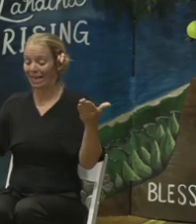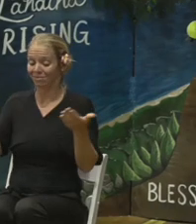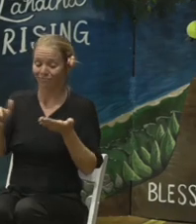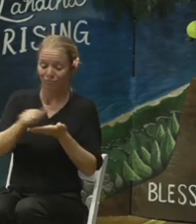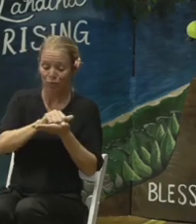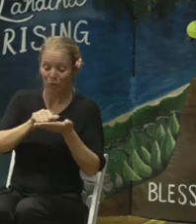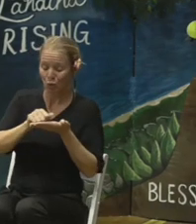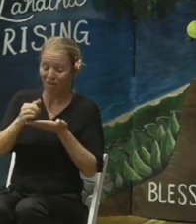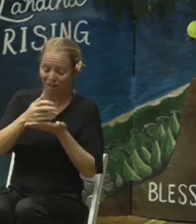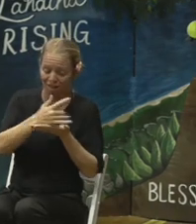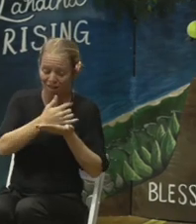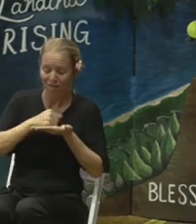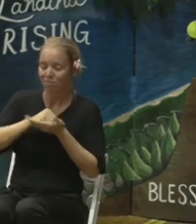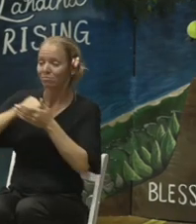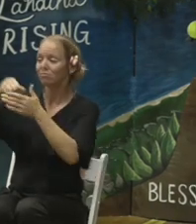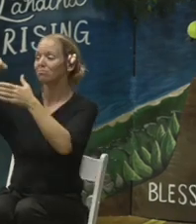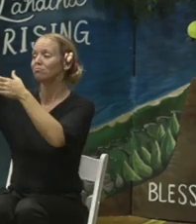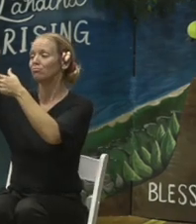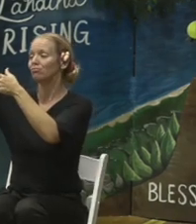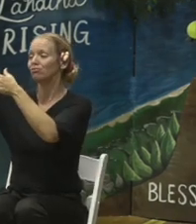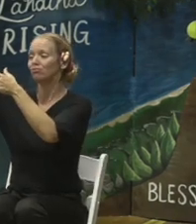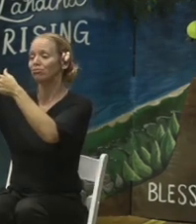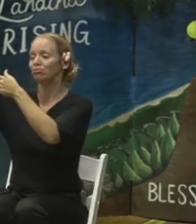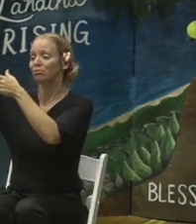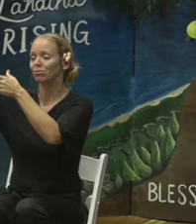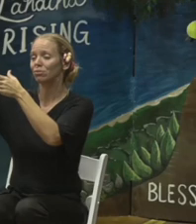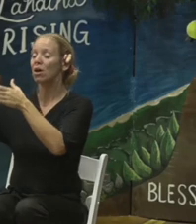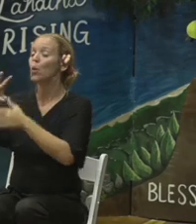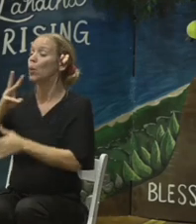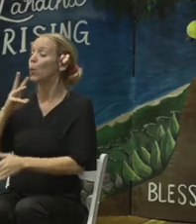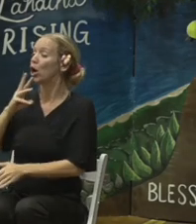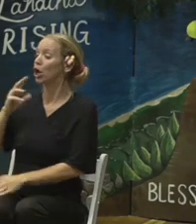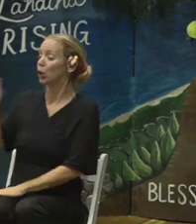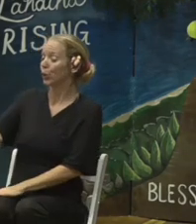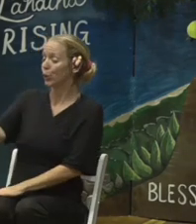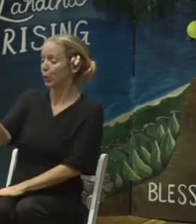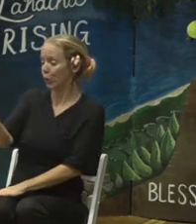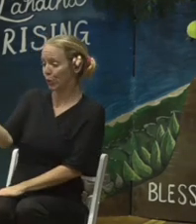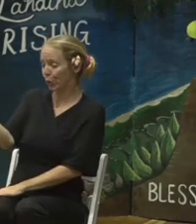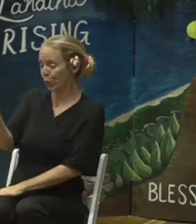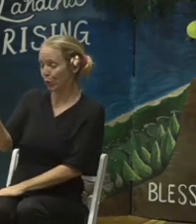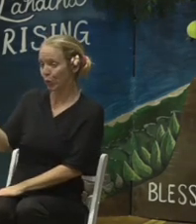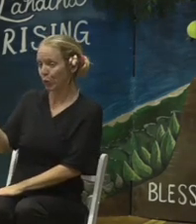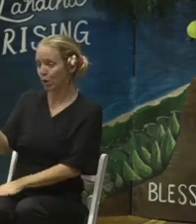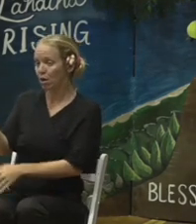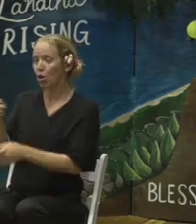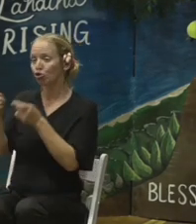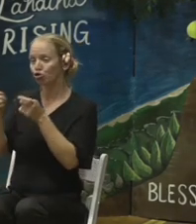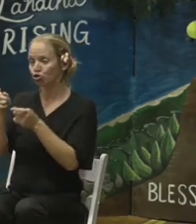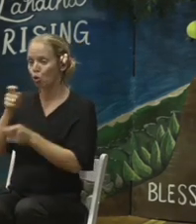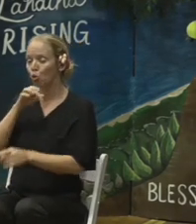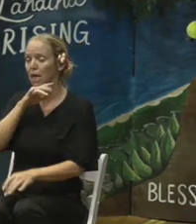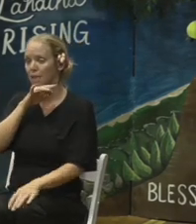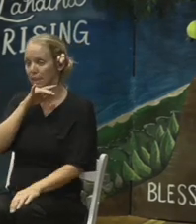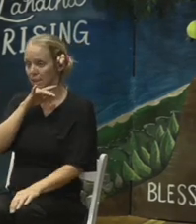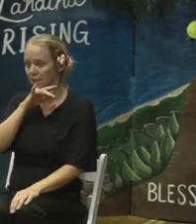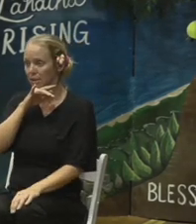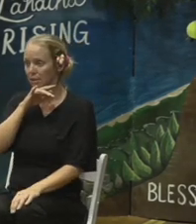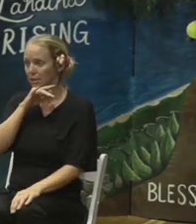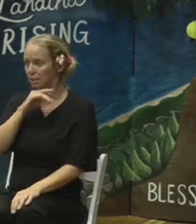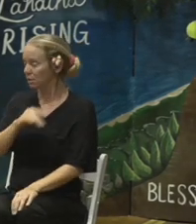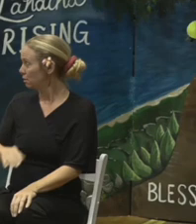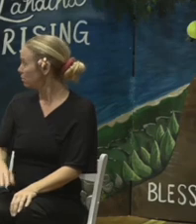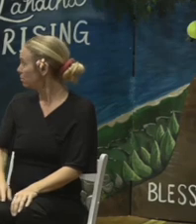It's wetted down. You see the sprayer here. It can be hand sprayed. It's wetted down to control dust. The flap